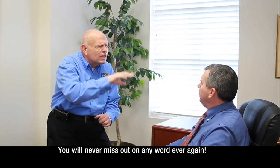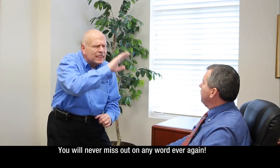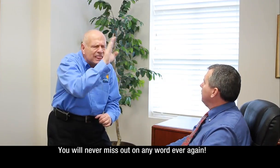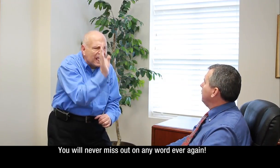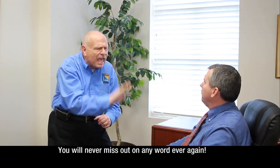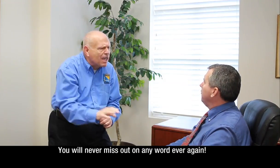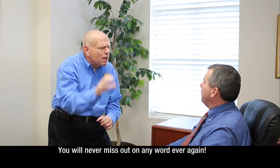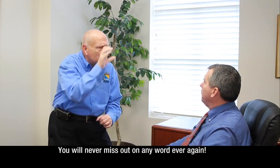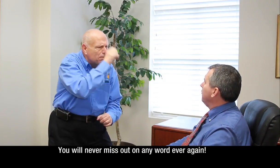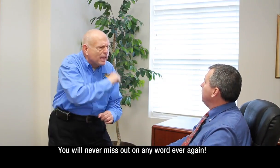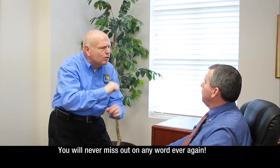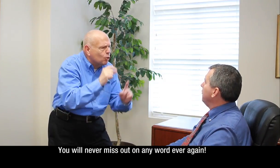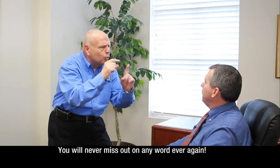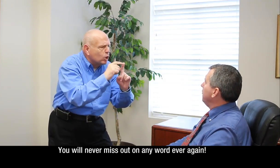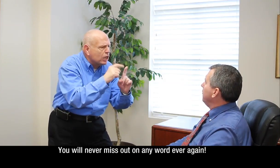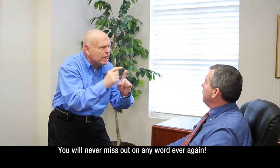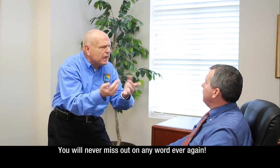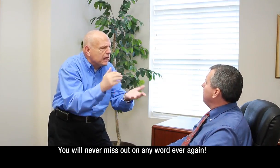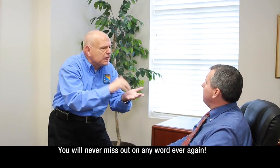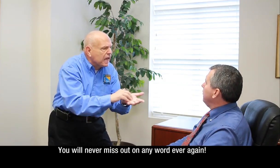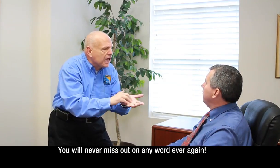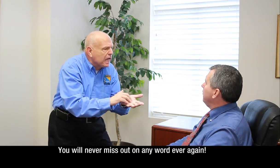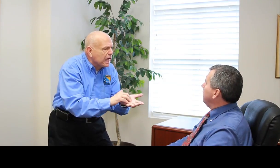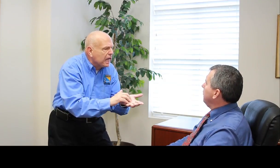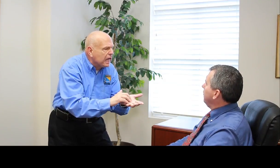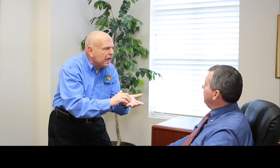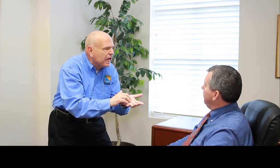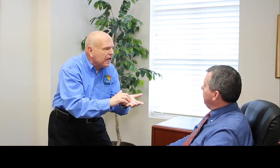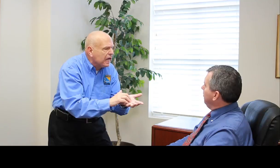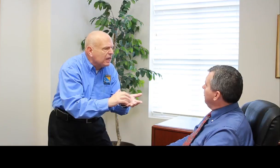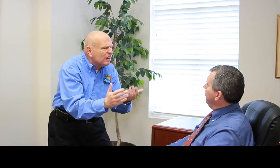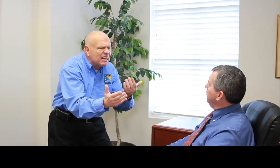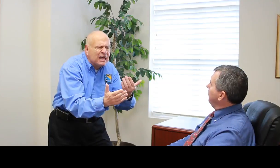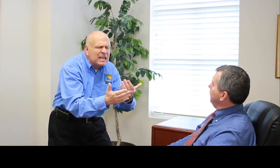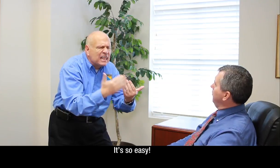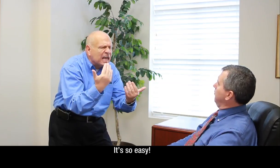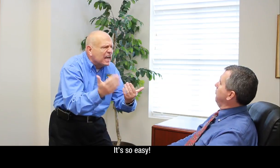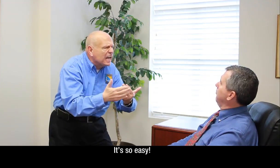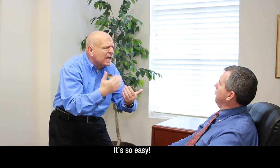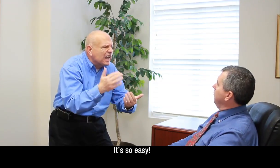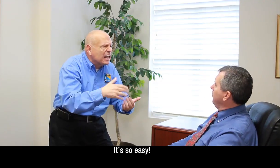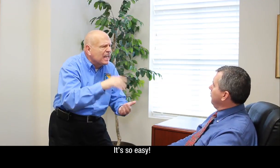will never miss out on any word ever again. It's so easy.